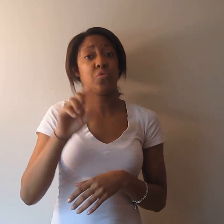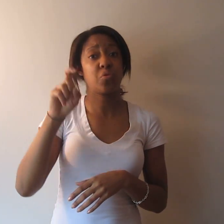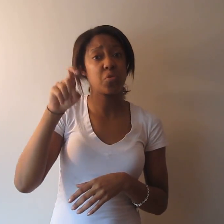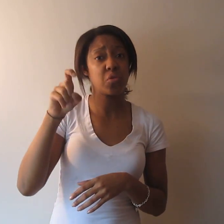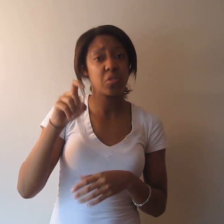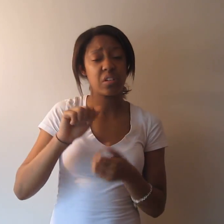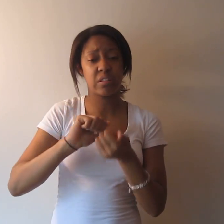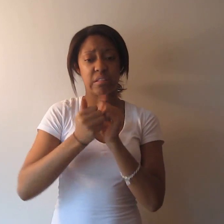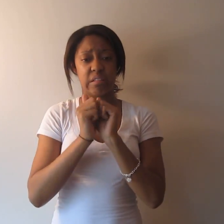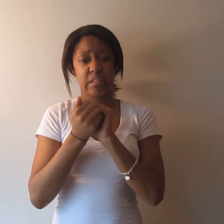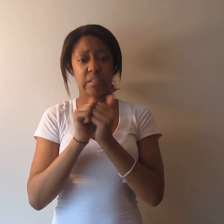perform your job.